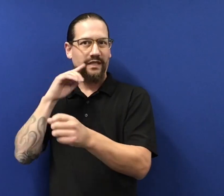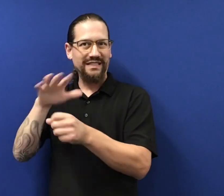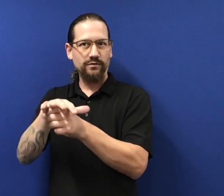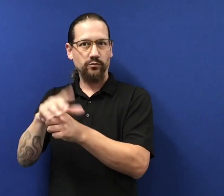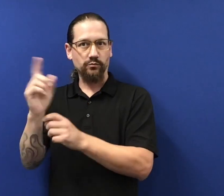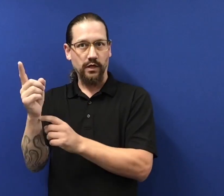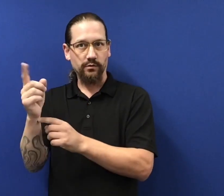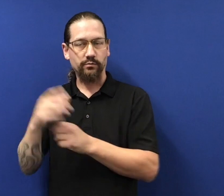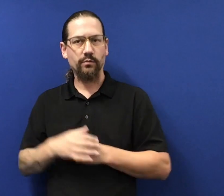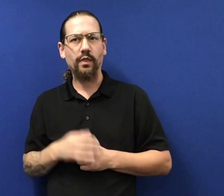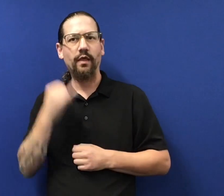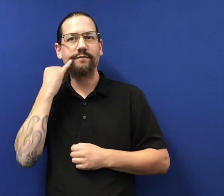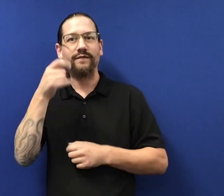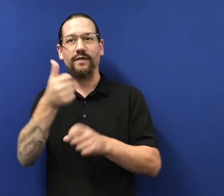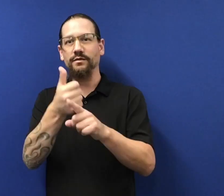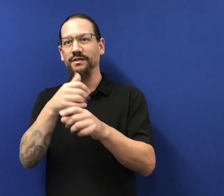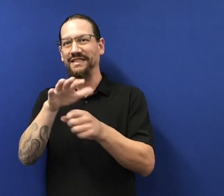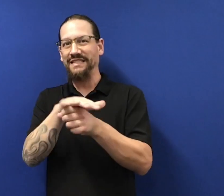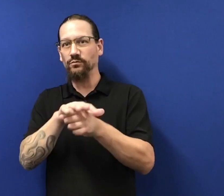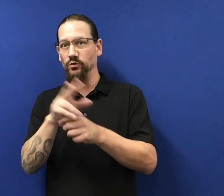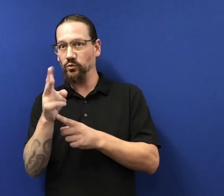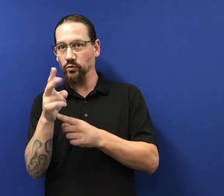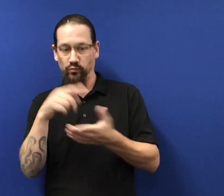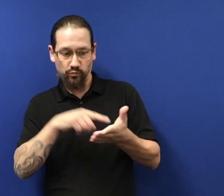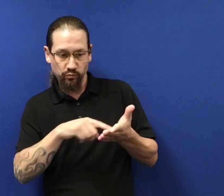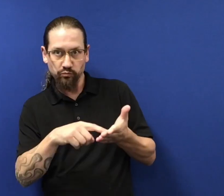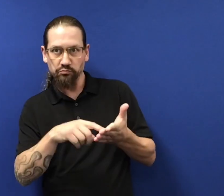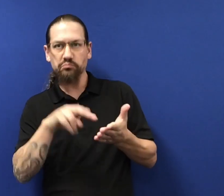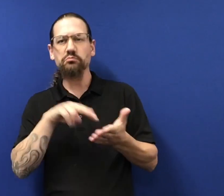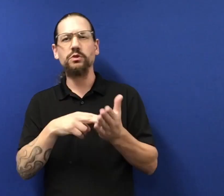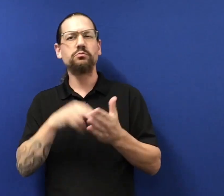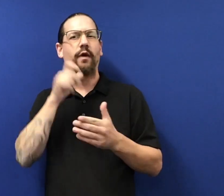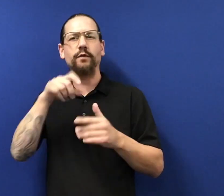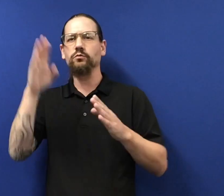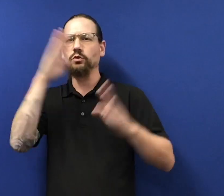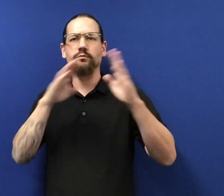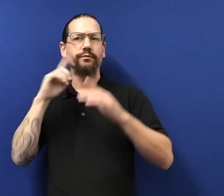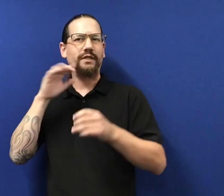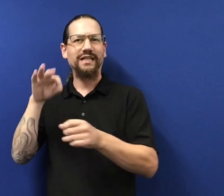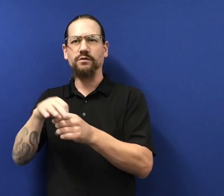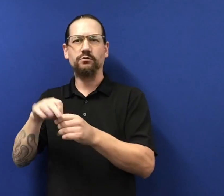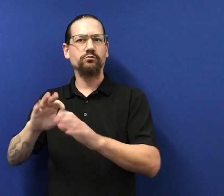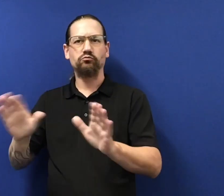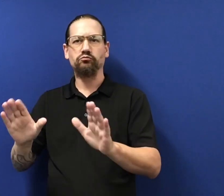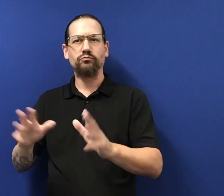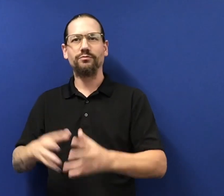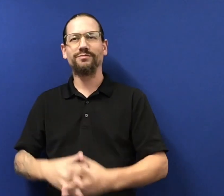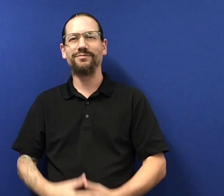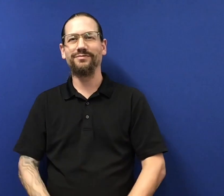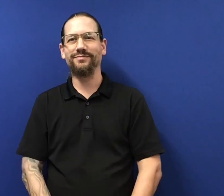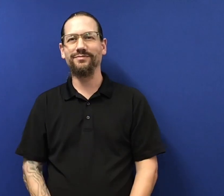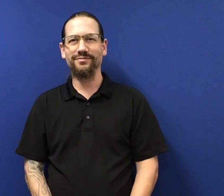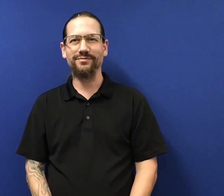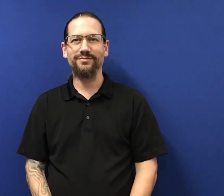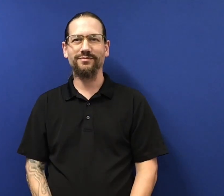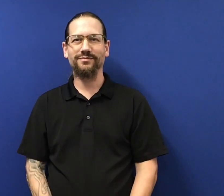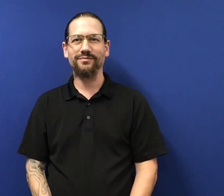Once you register for that, then you will know that you will vote for District 1. If you live in District 2, you don't have to worry about that election at the moment.